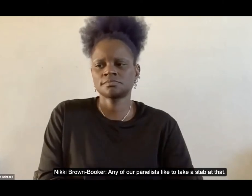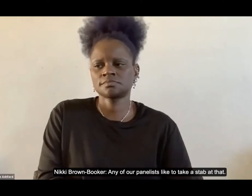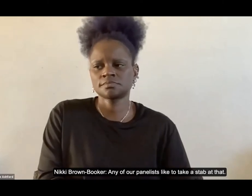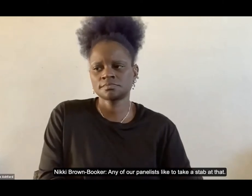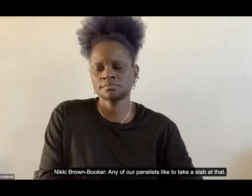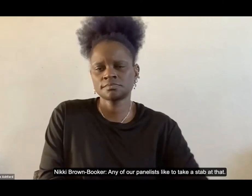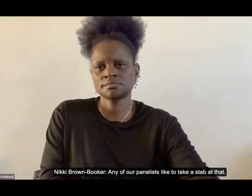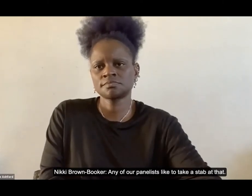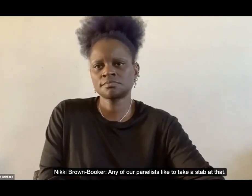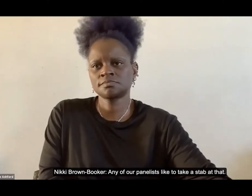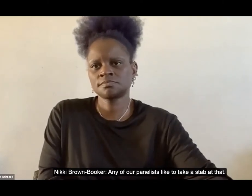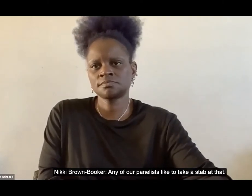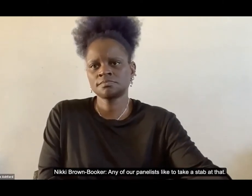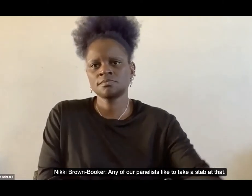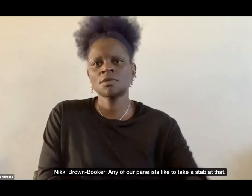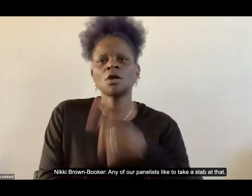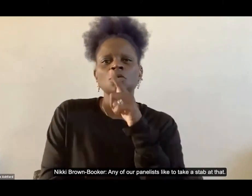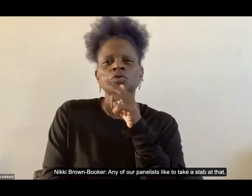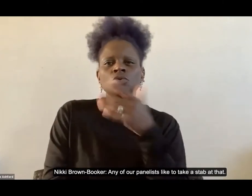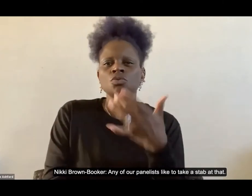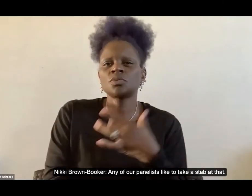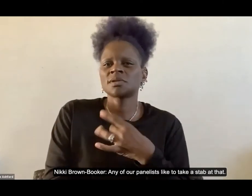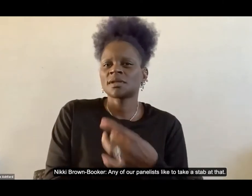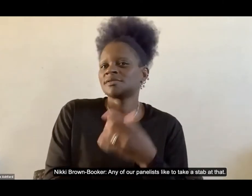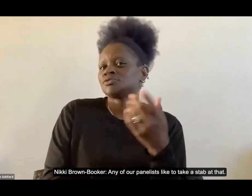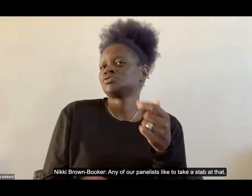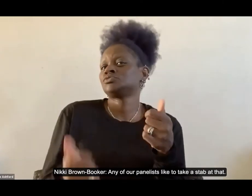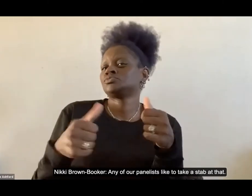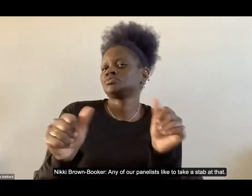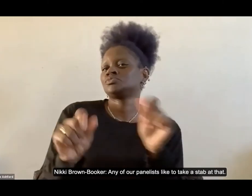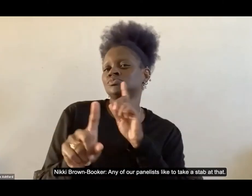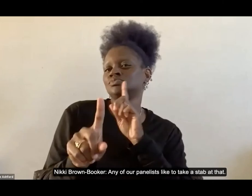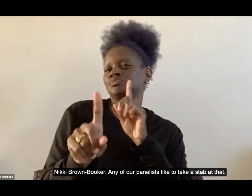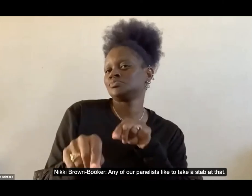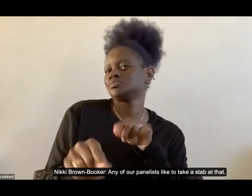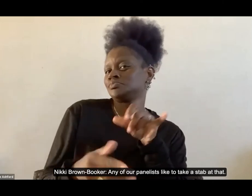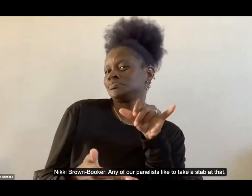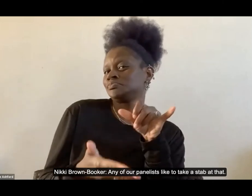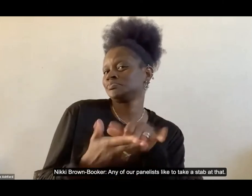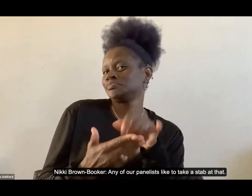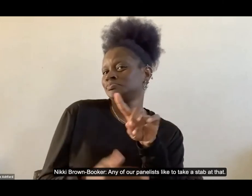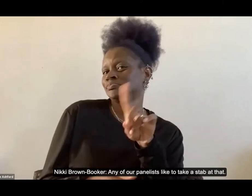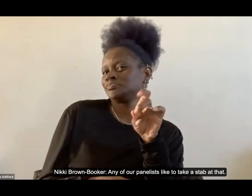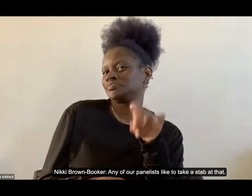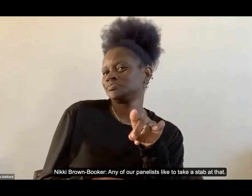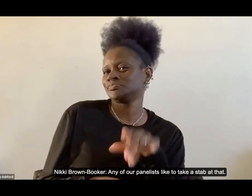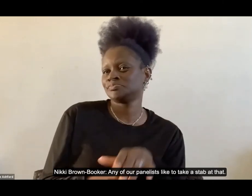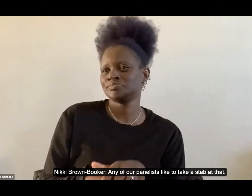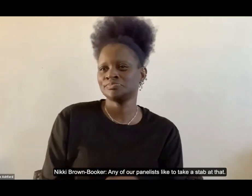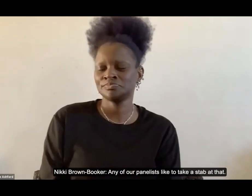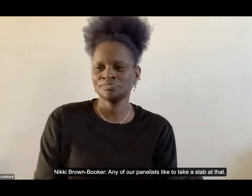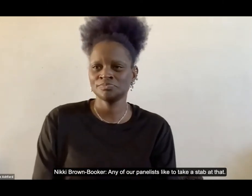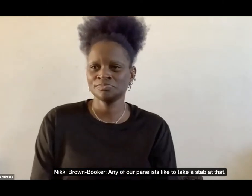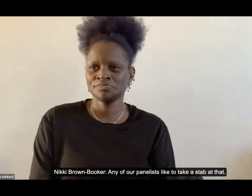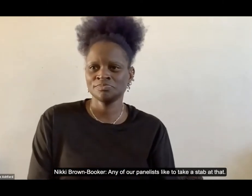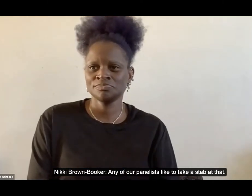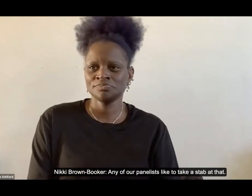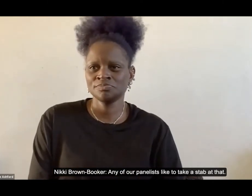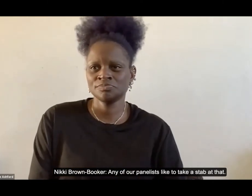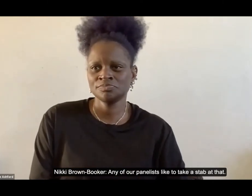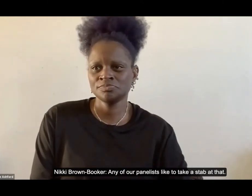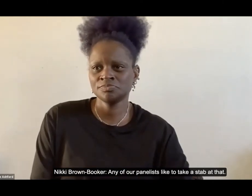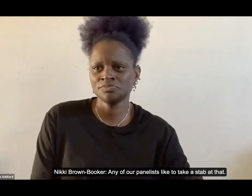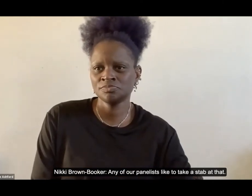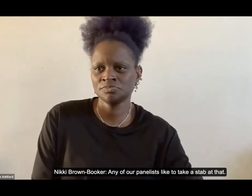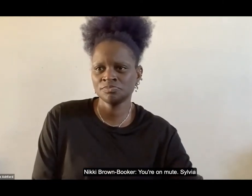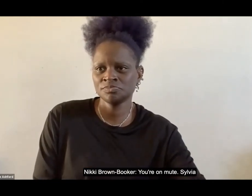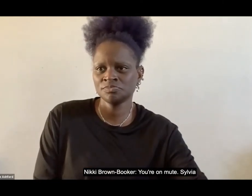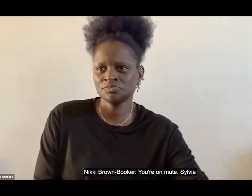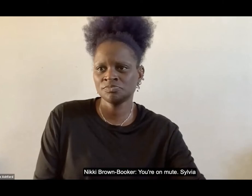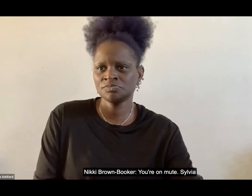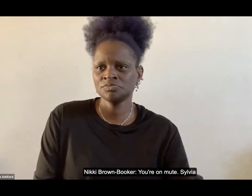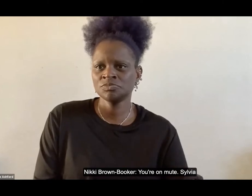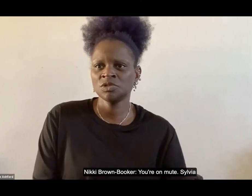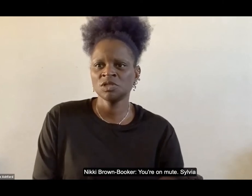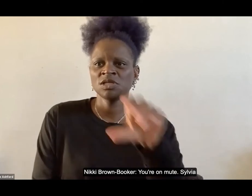you're